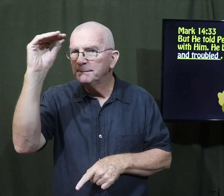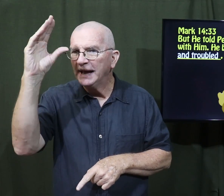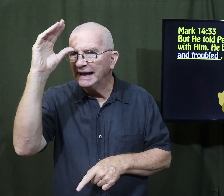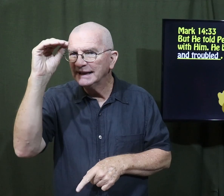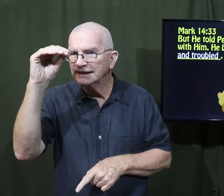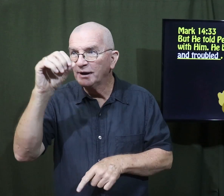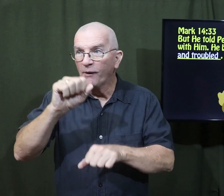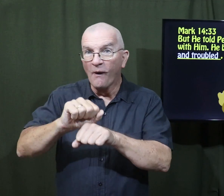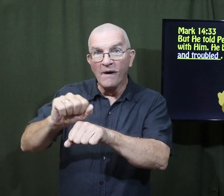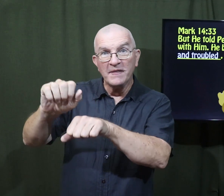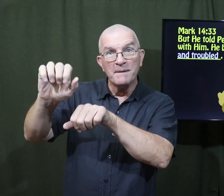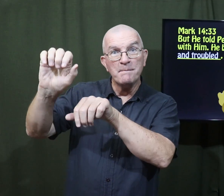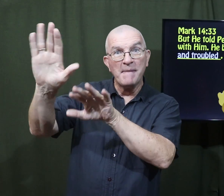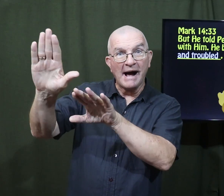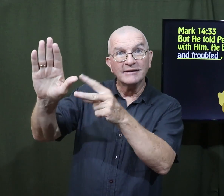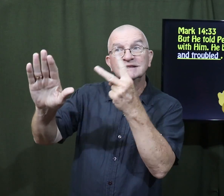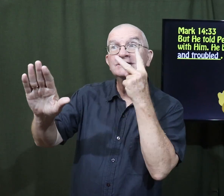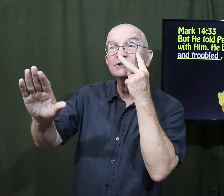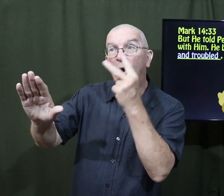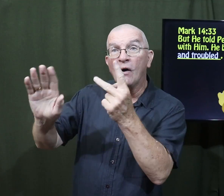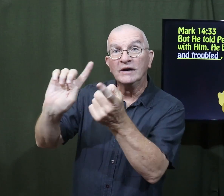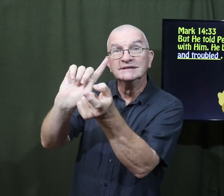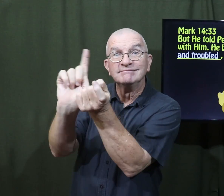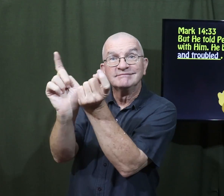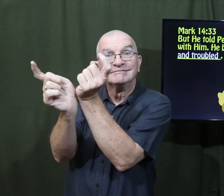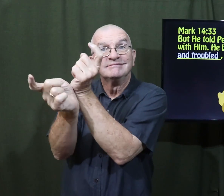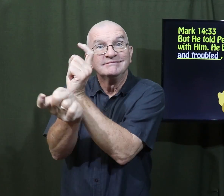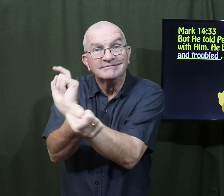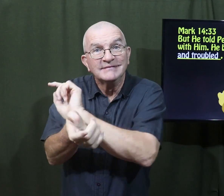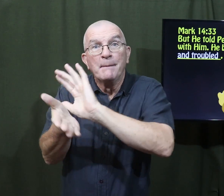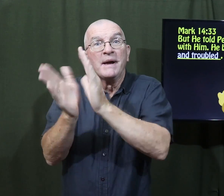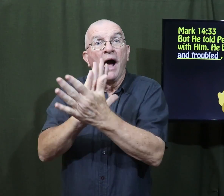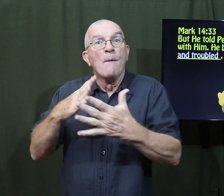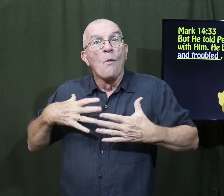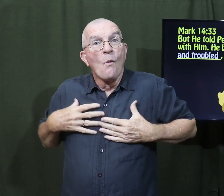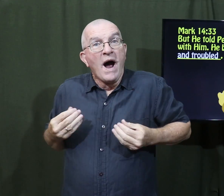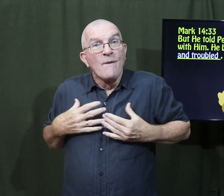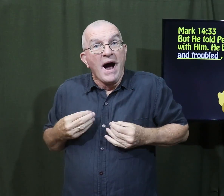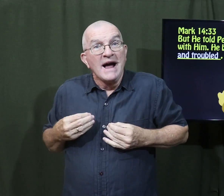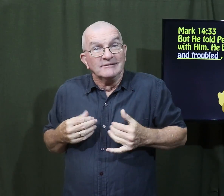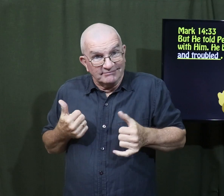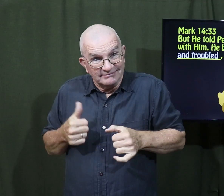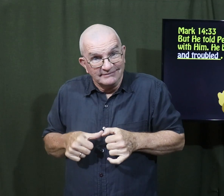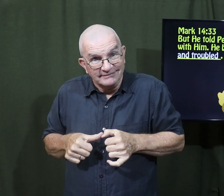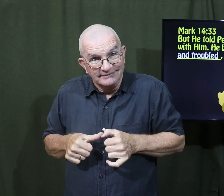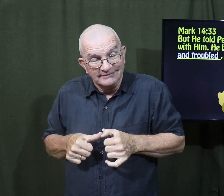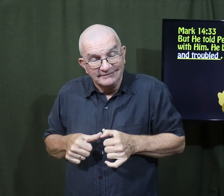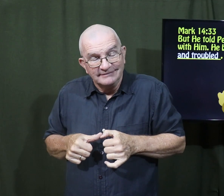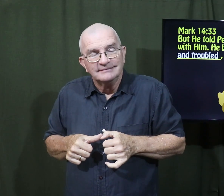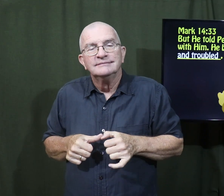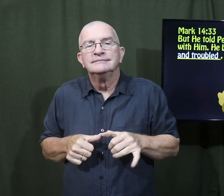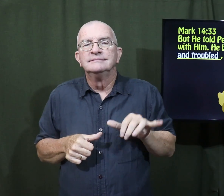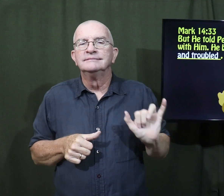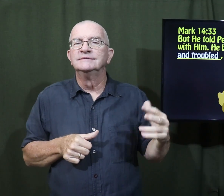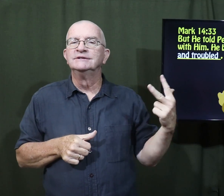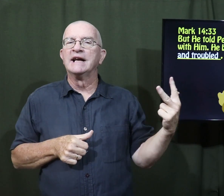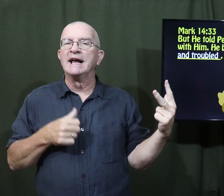Notice it's the same three followers who saw him changed on the mountain and became white.